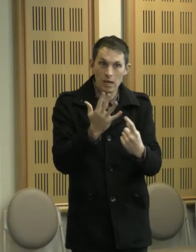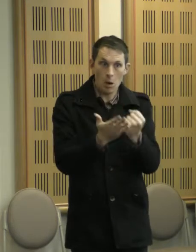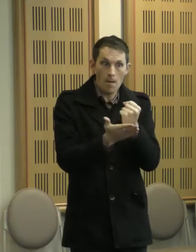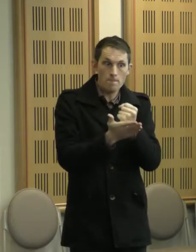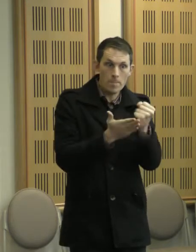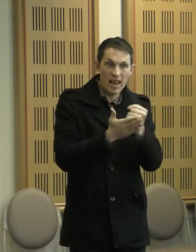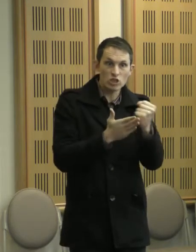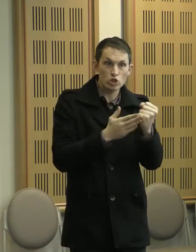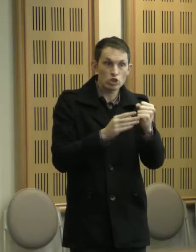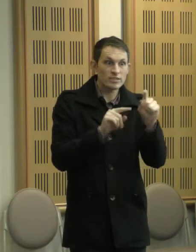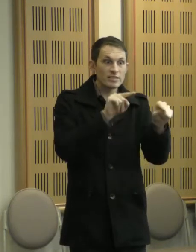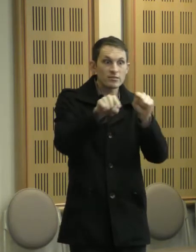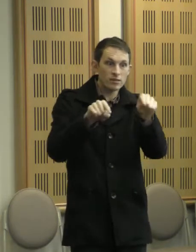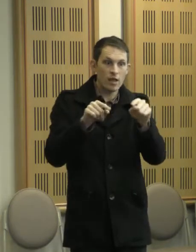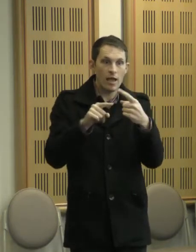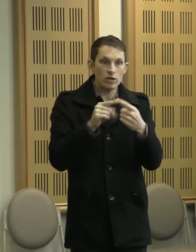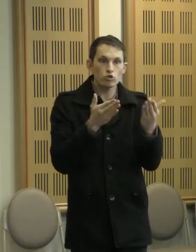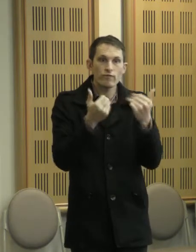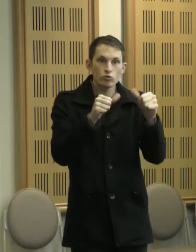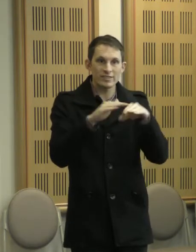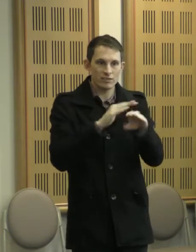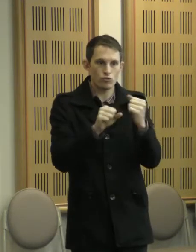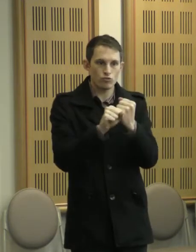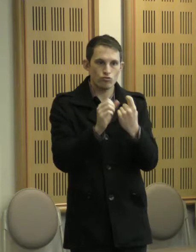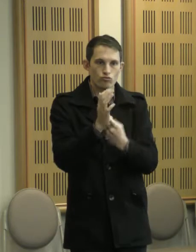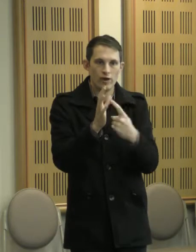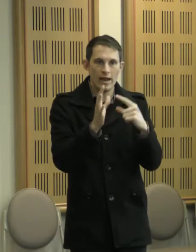Distribution and Service Use in the Grampians Region.